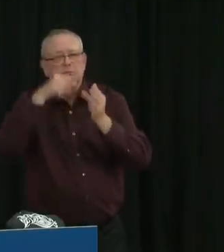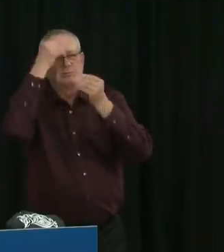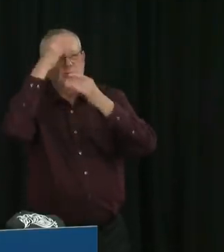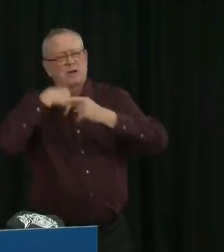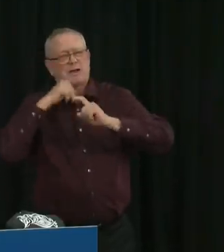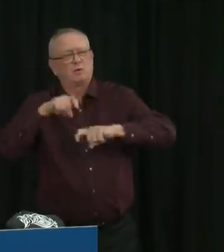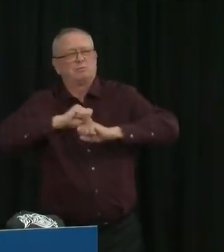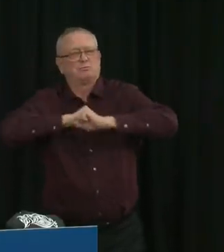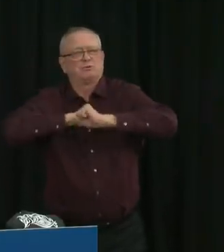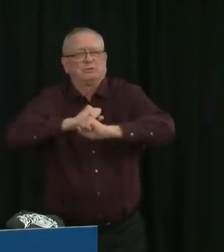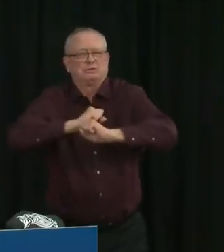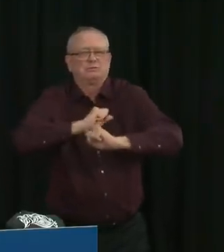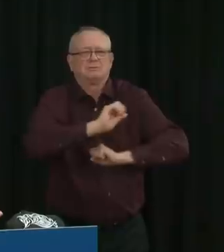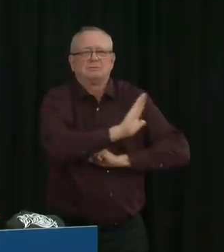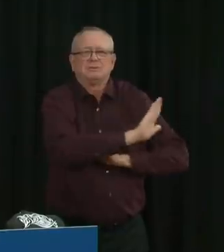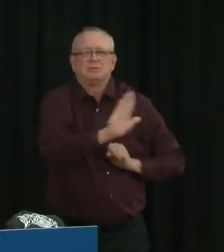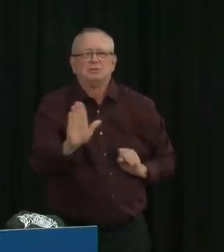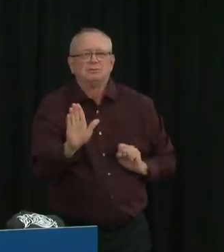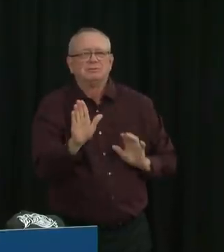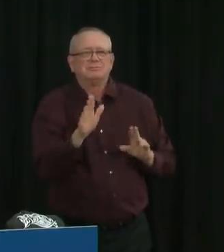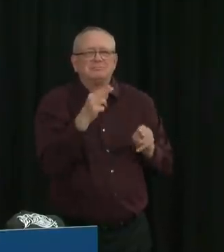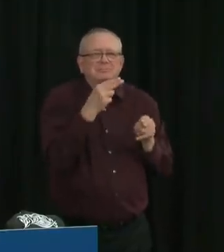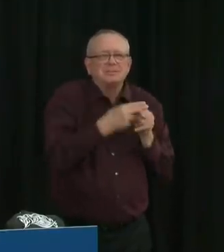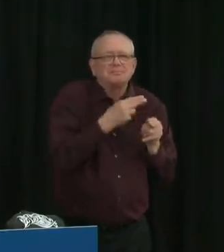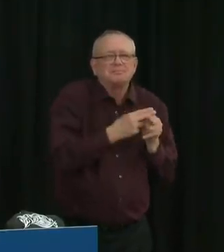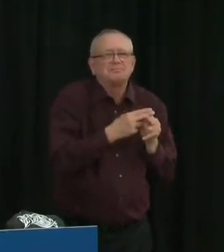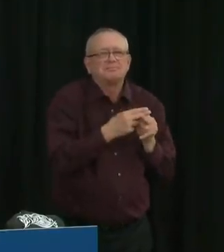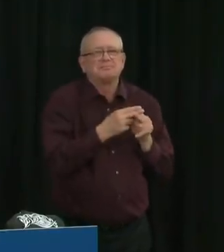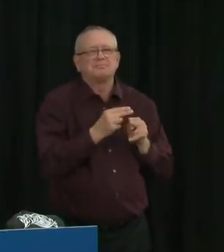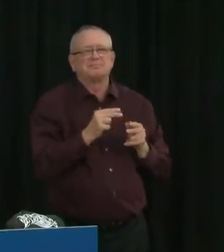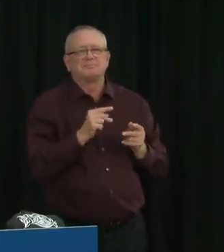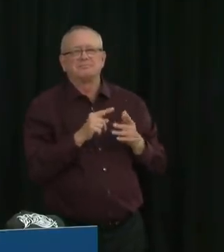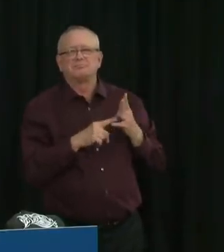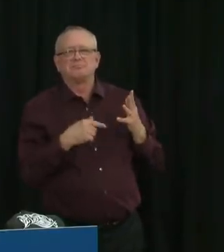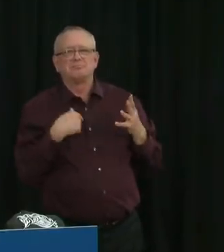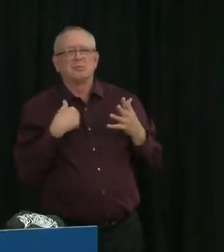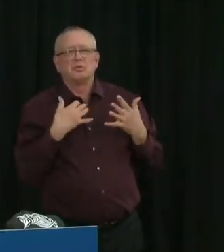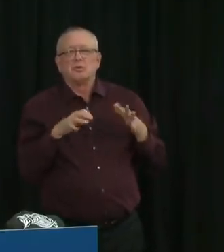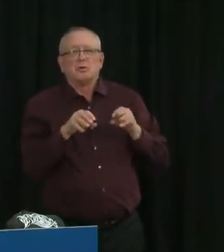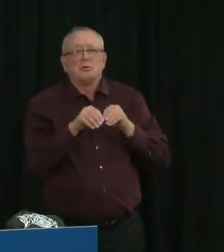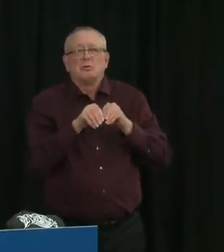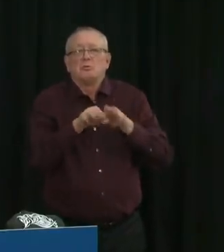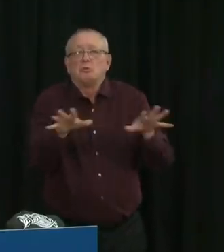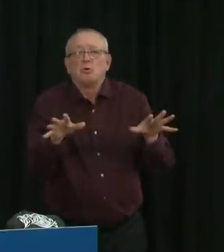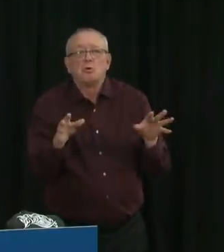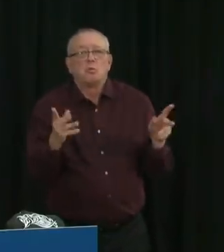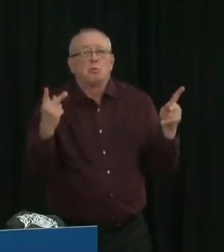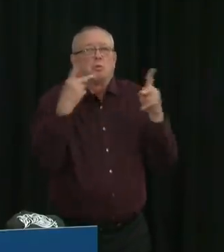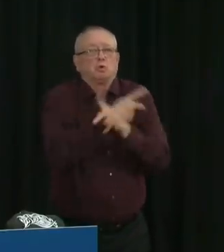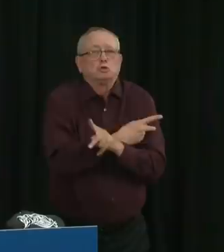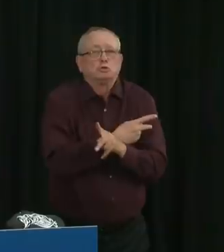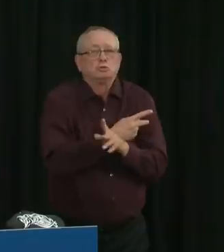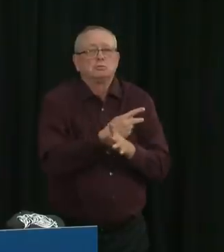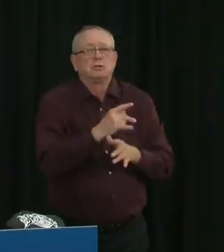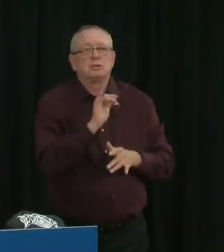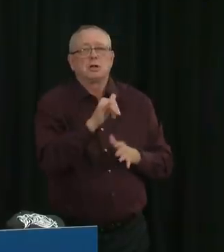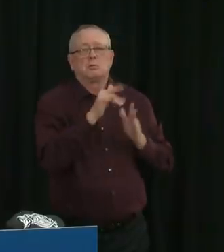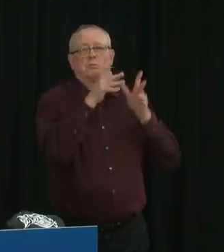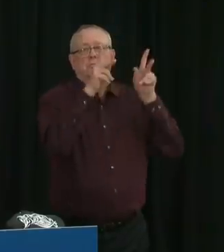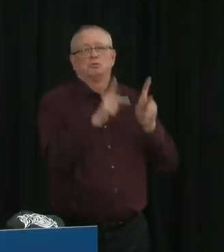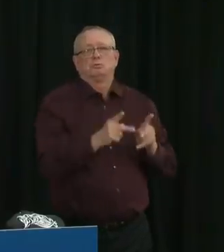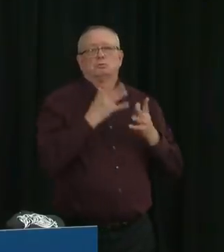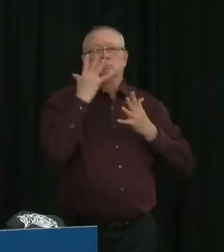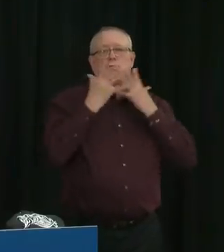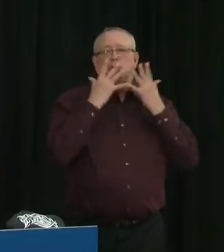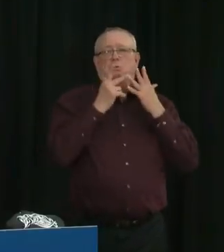protecting those who are working with us to prevent spread and that we're not creating a disincentive for them to perhaps go